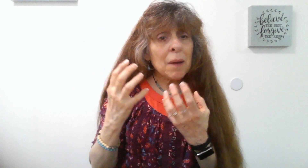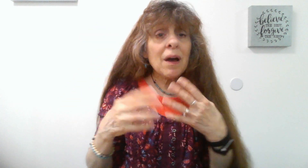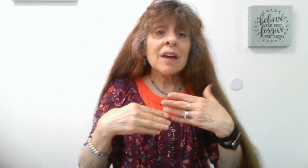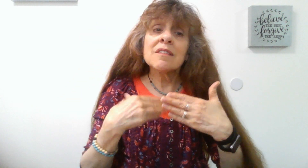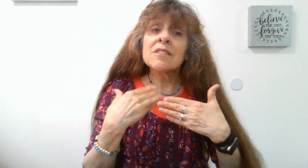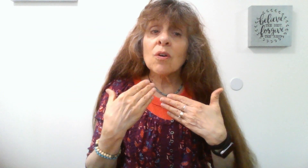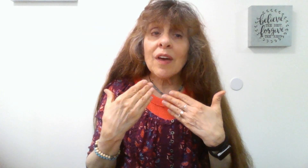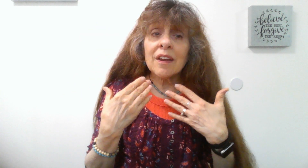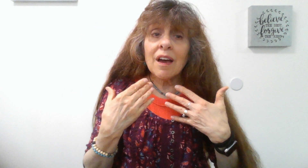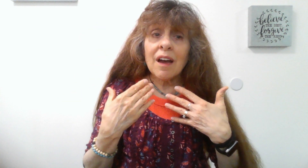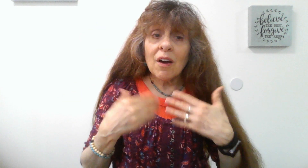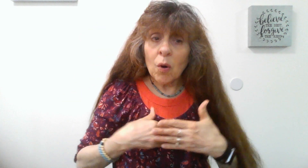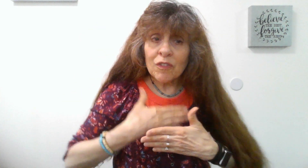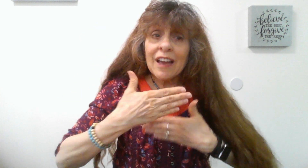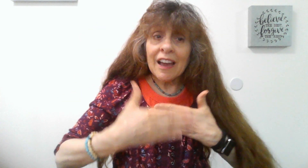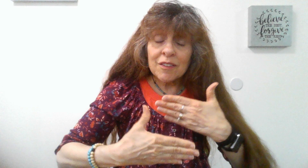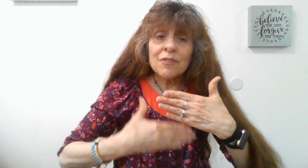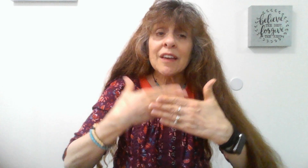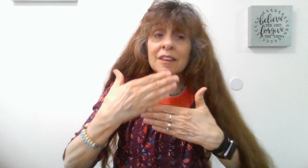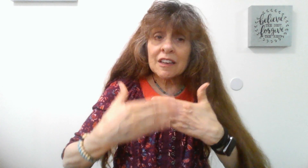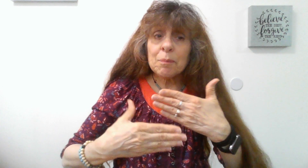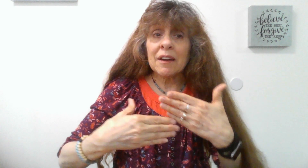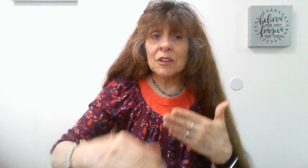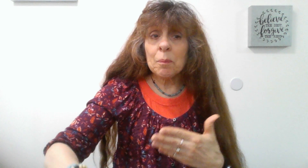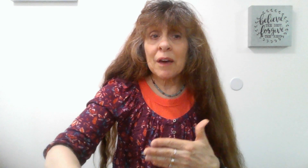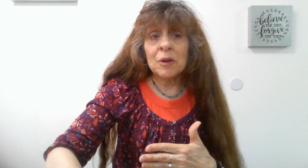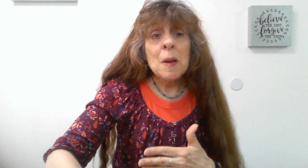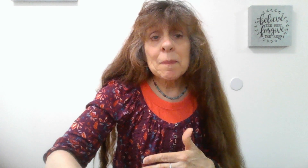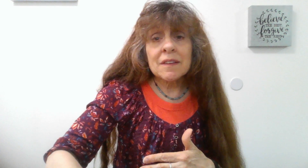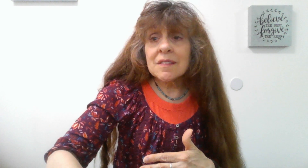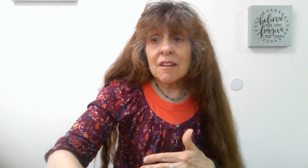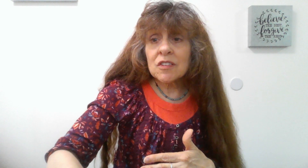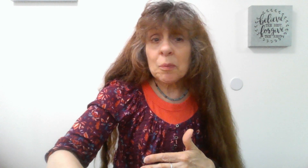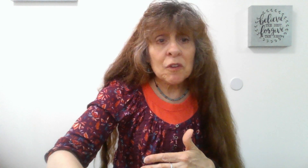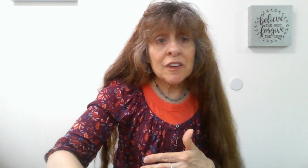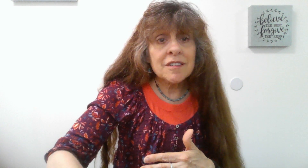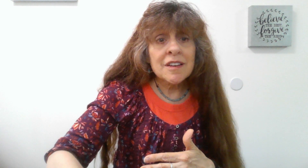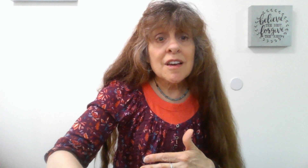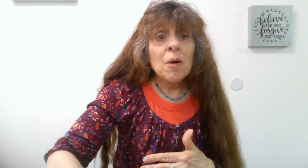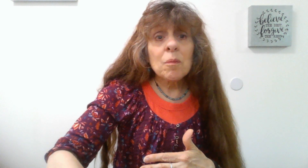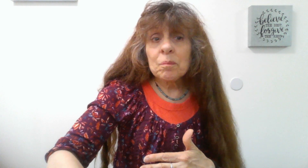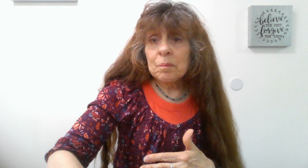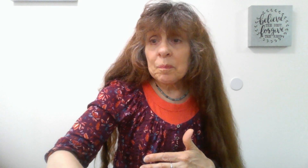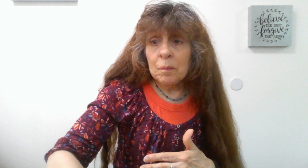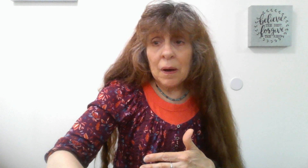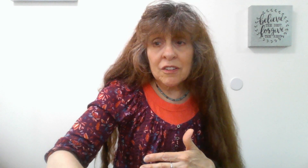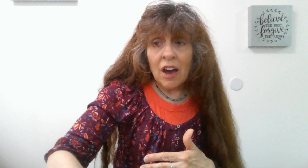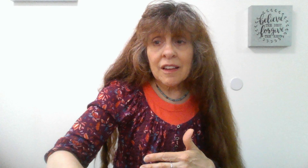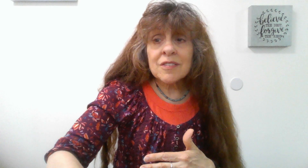my mind so that hopefully I can fight the next battle a little better. Because none of us are perfect, but God loves